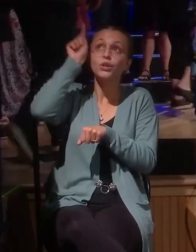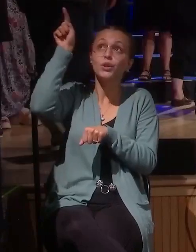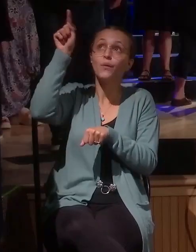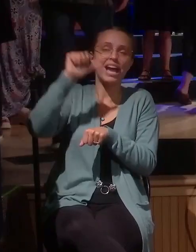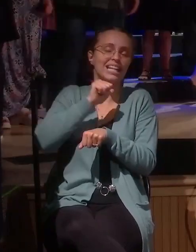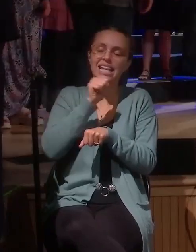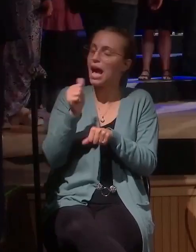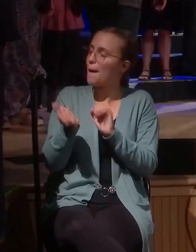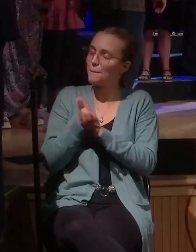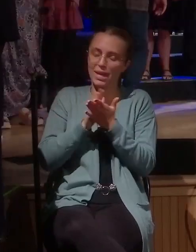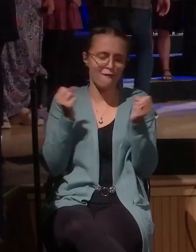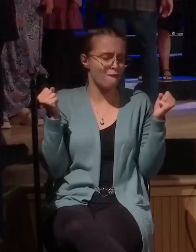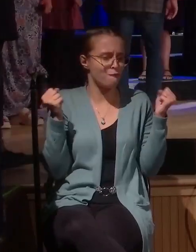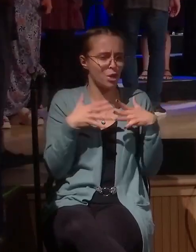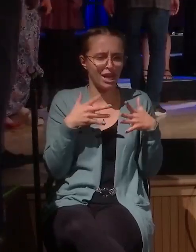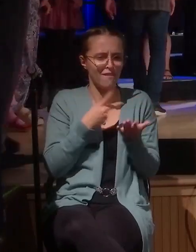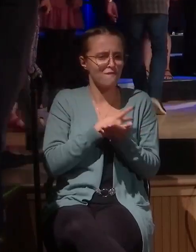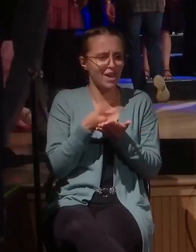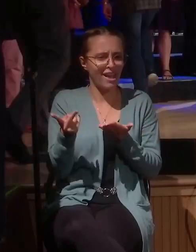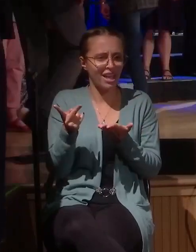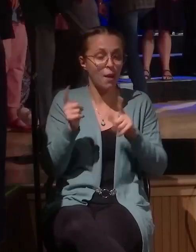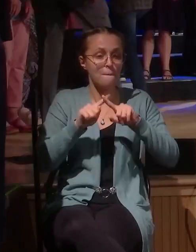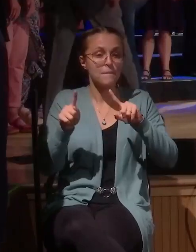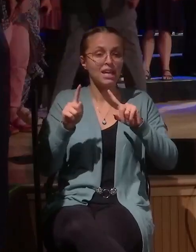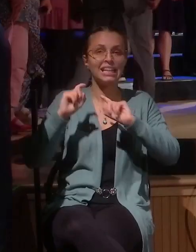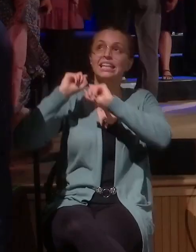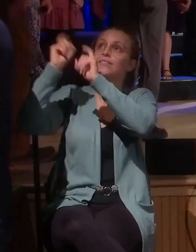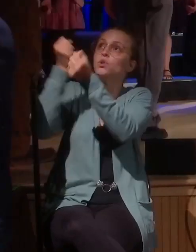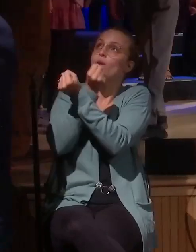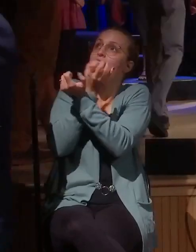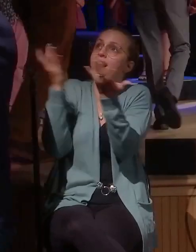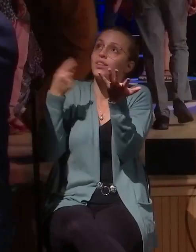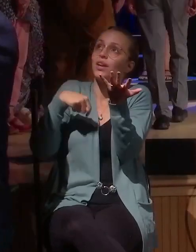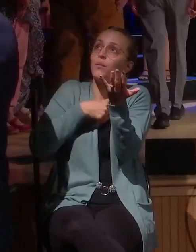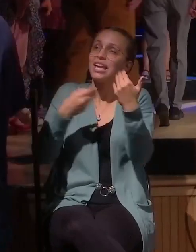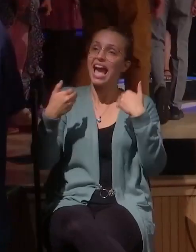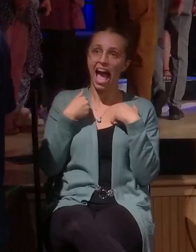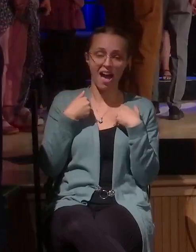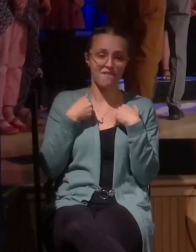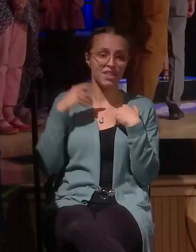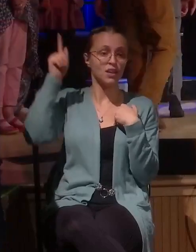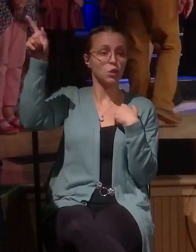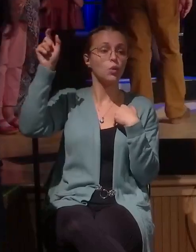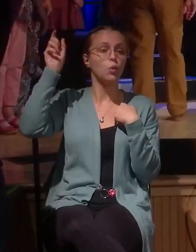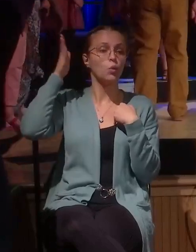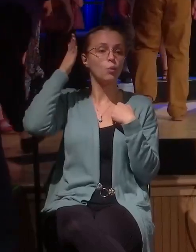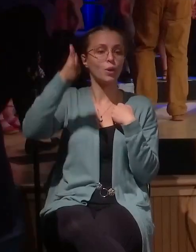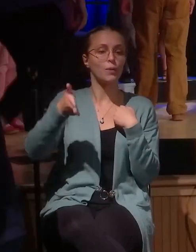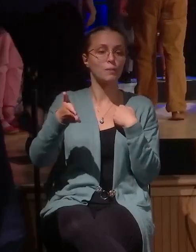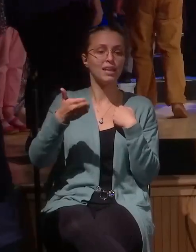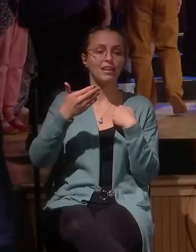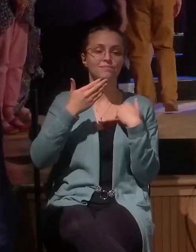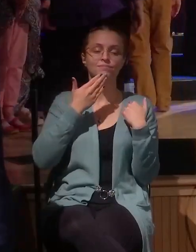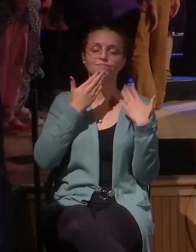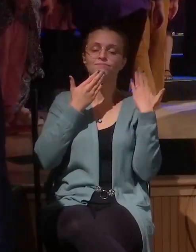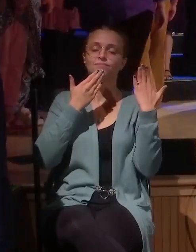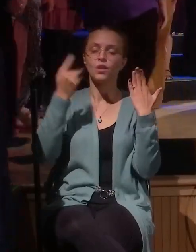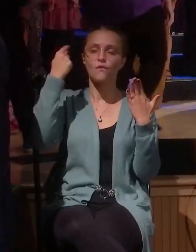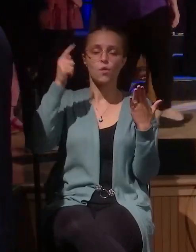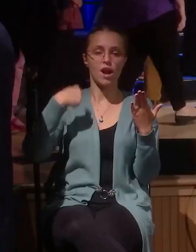failing, but rather, Lord, give you all that we have that you might be pleased with us, Lord. We love you and we thank you for your word today. In